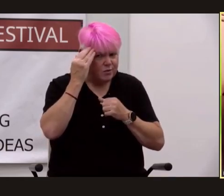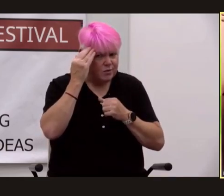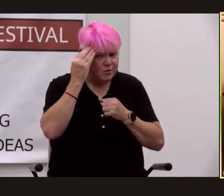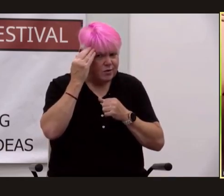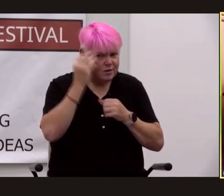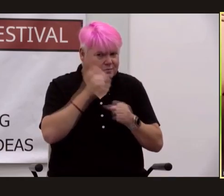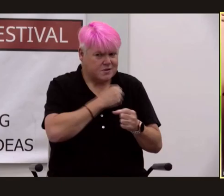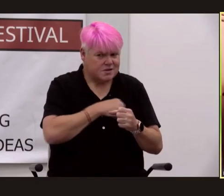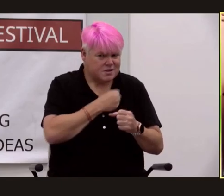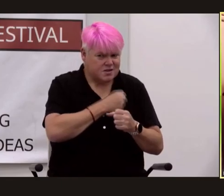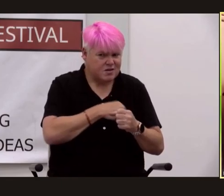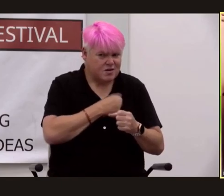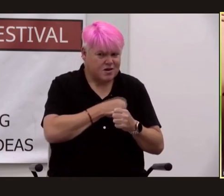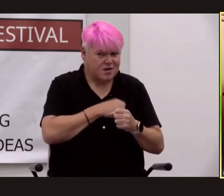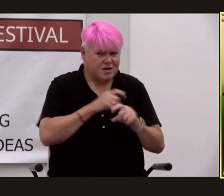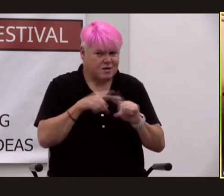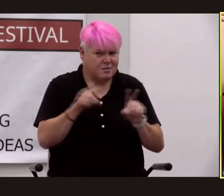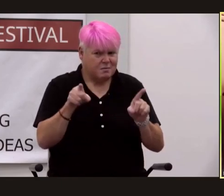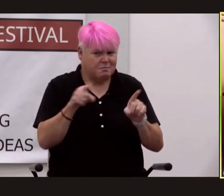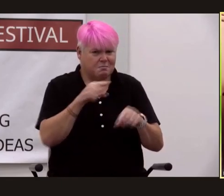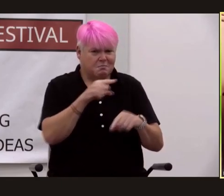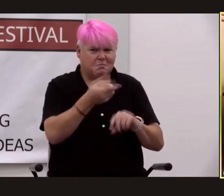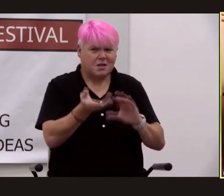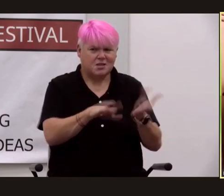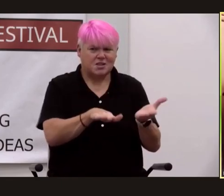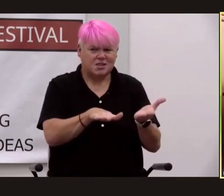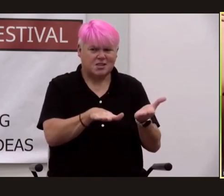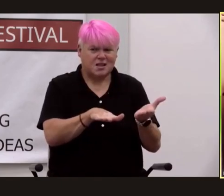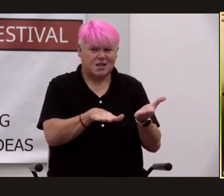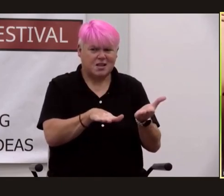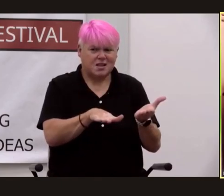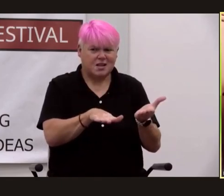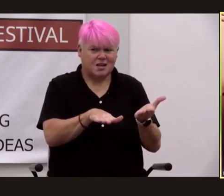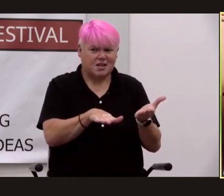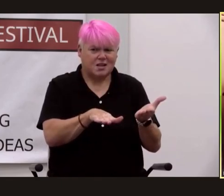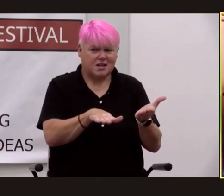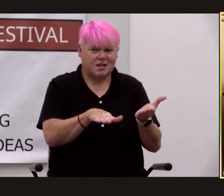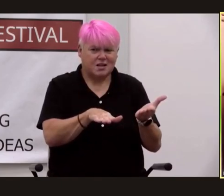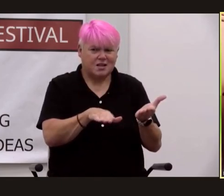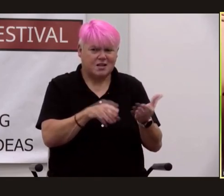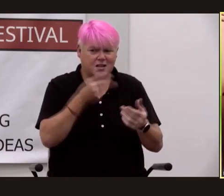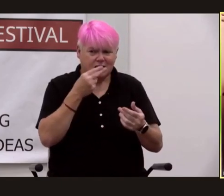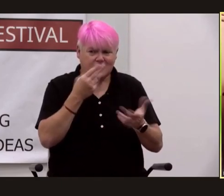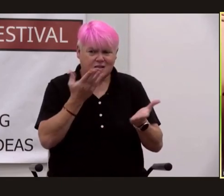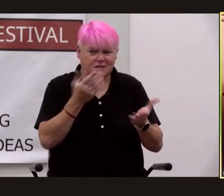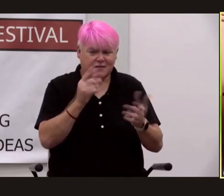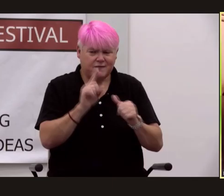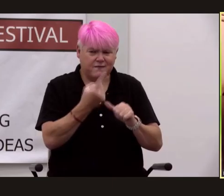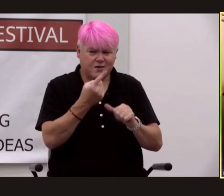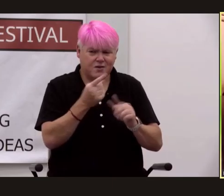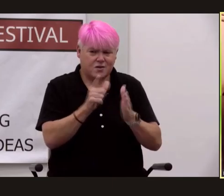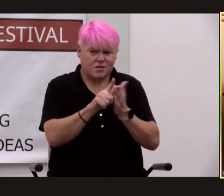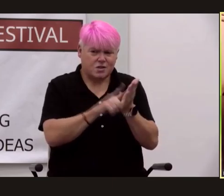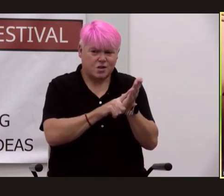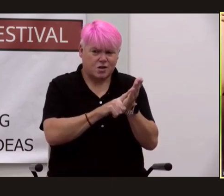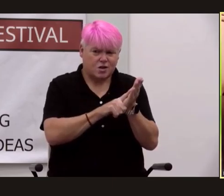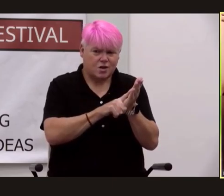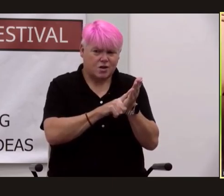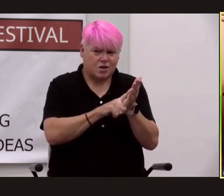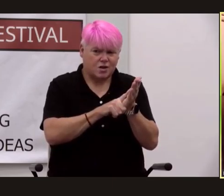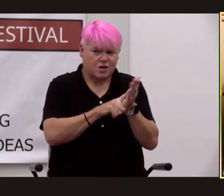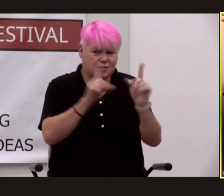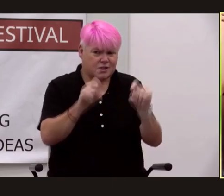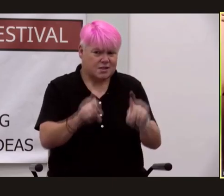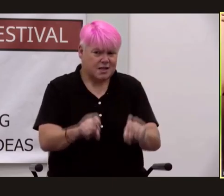sorry sir but she's dead oppi's first thought was that this was some ruse a test